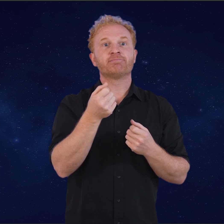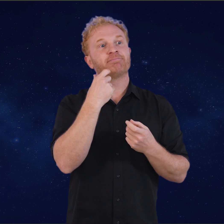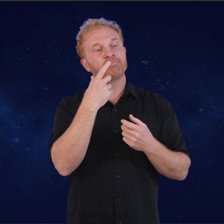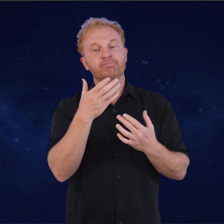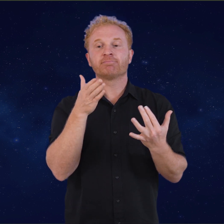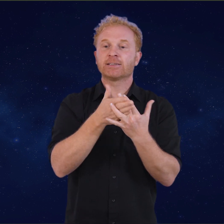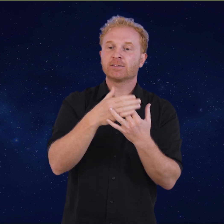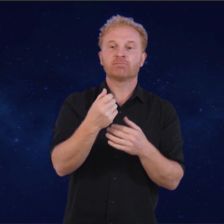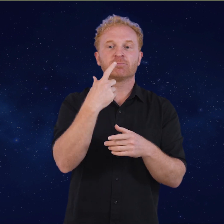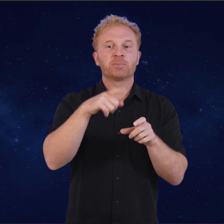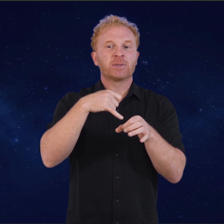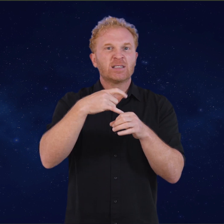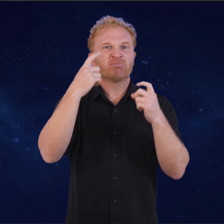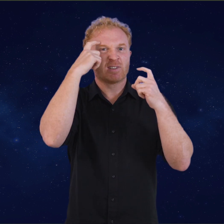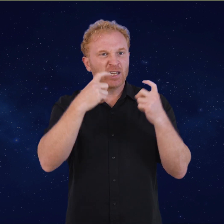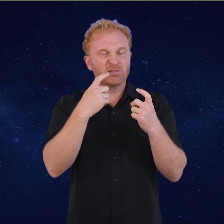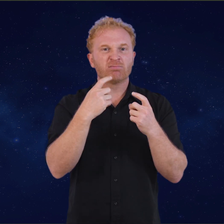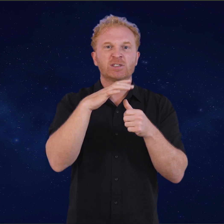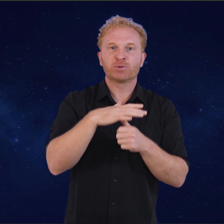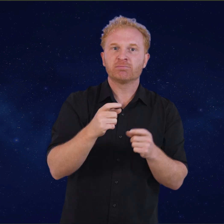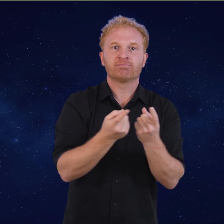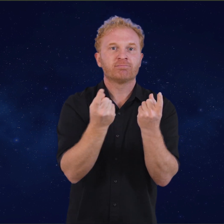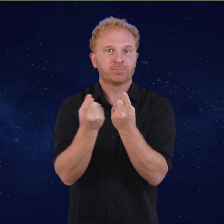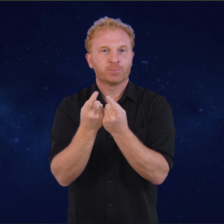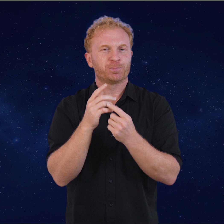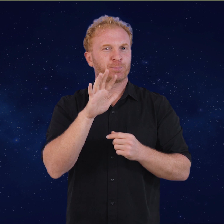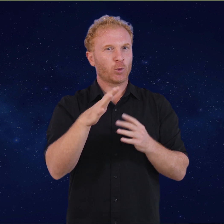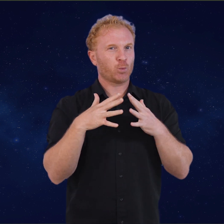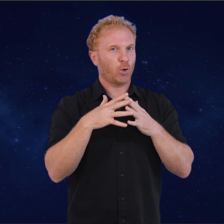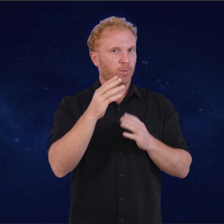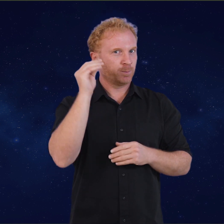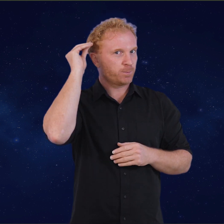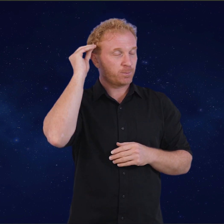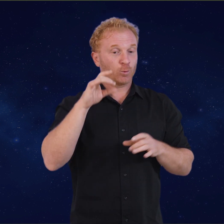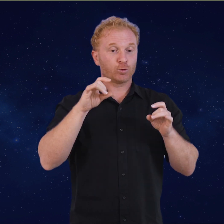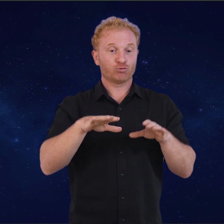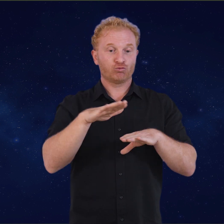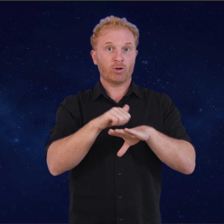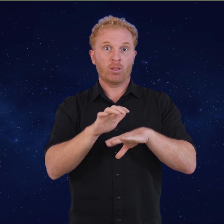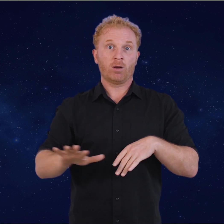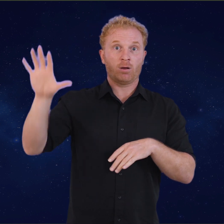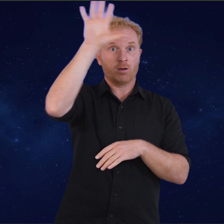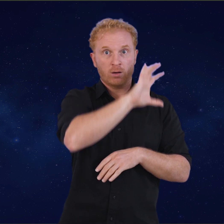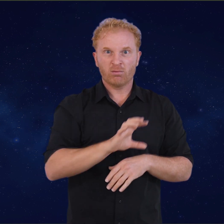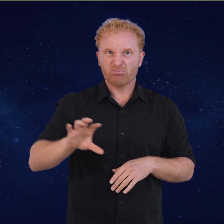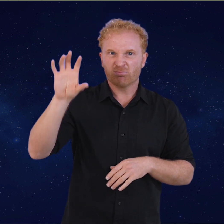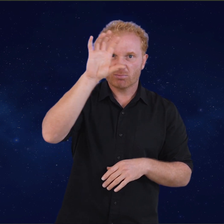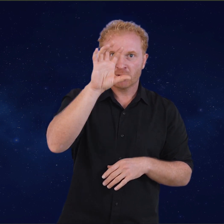and supplied where the other conditions have been met. It is worth noting that states and territories are not